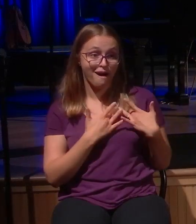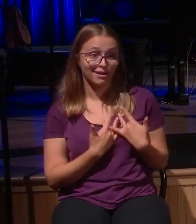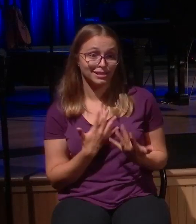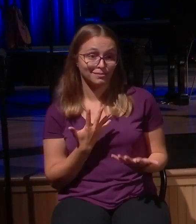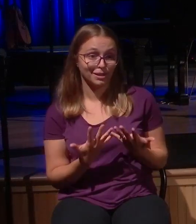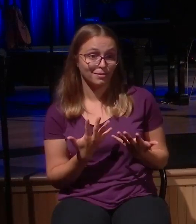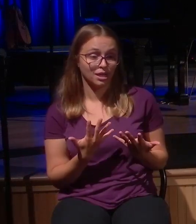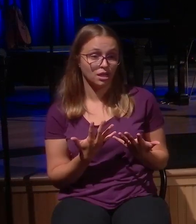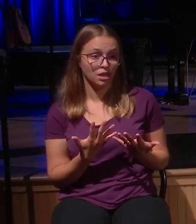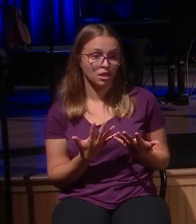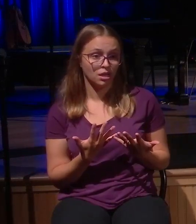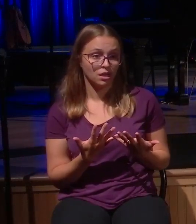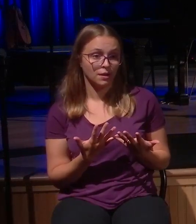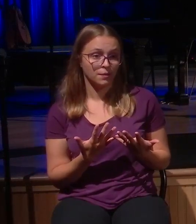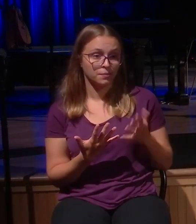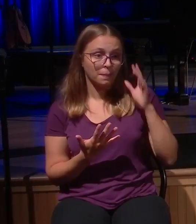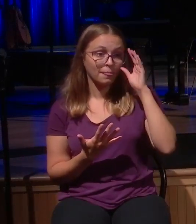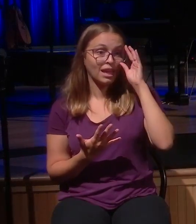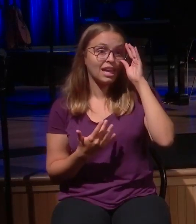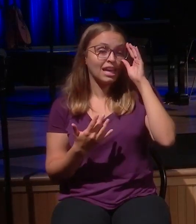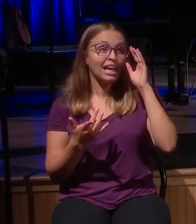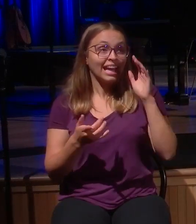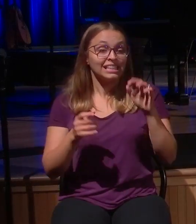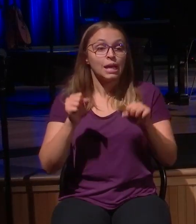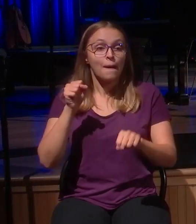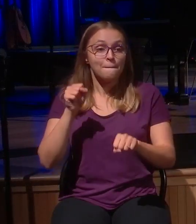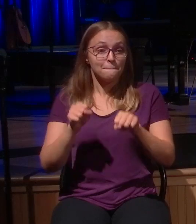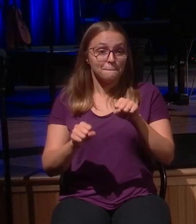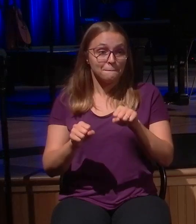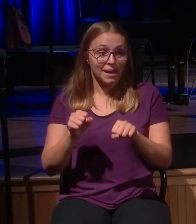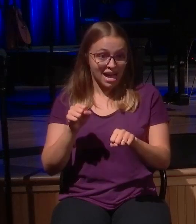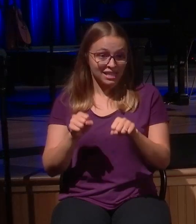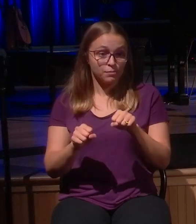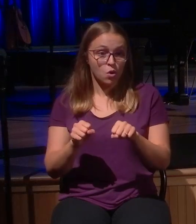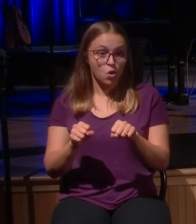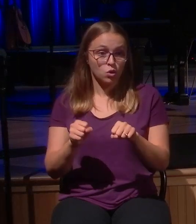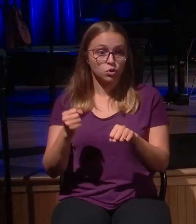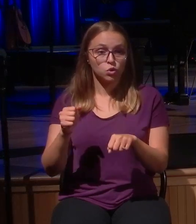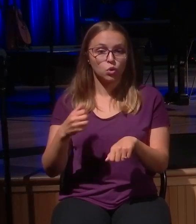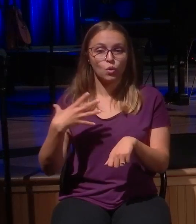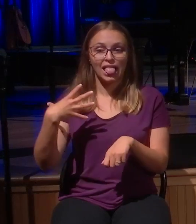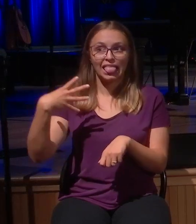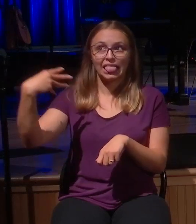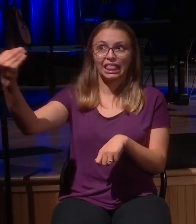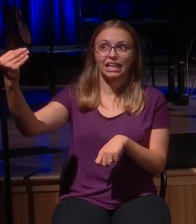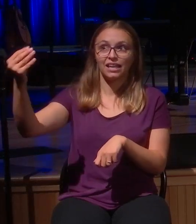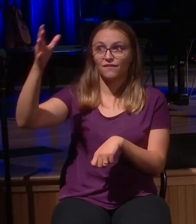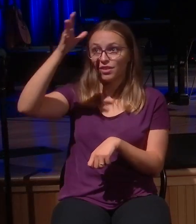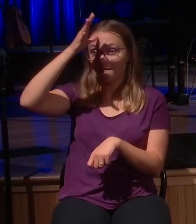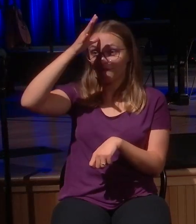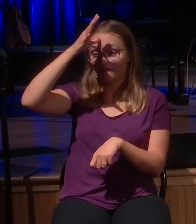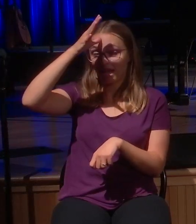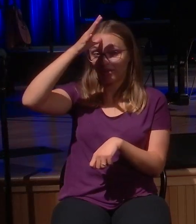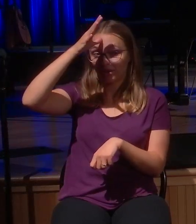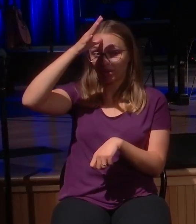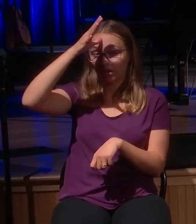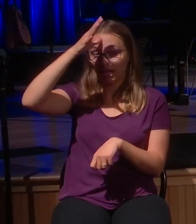without leaving the farm. Says commentator Kent Hughes. What a great phrase. It's possible to leave the father without leaving the farm. New hope.